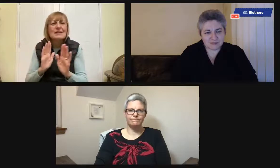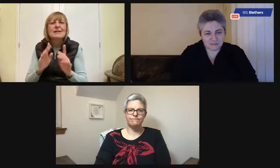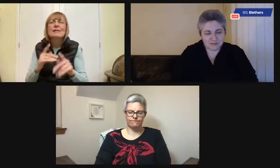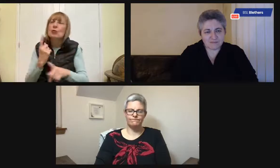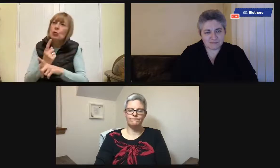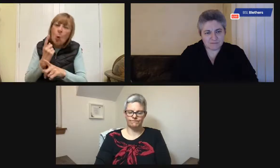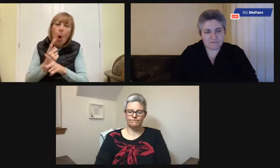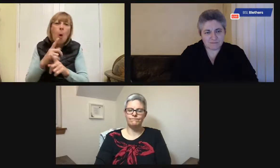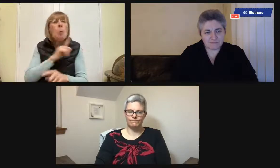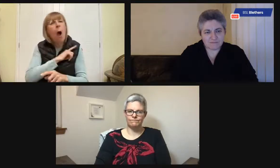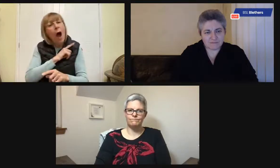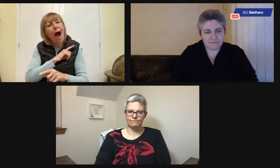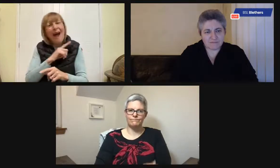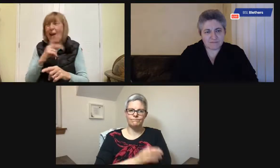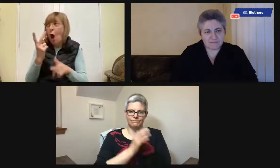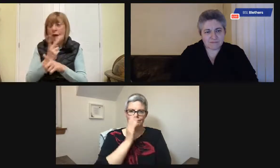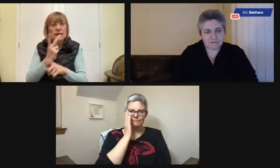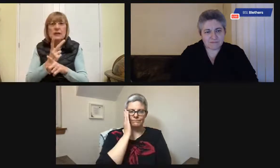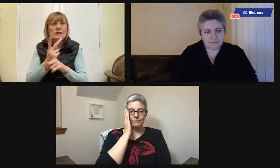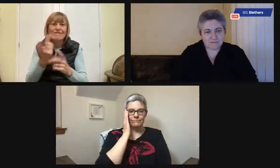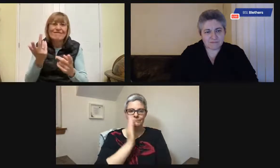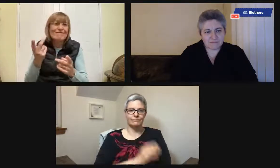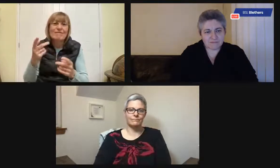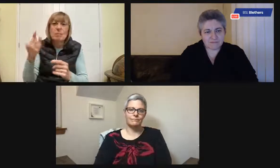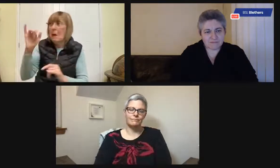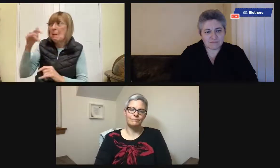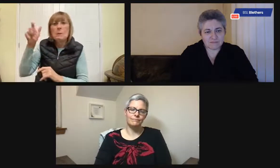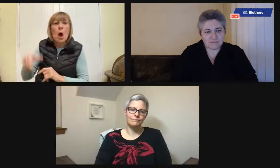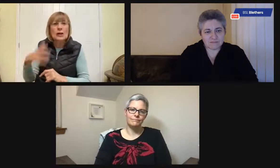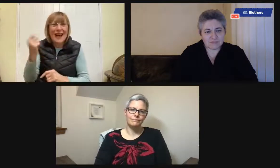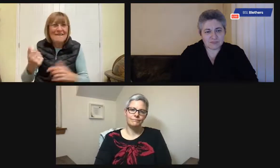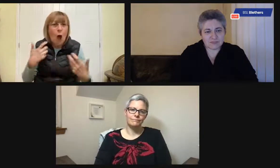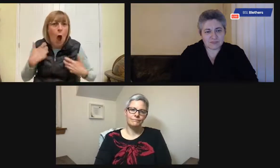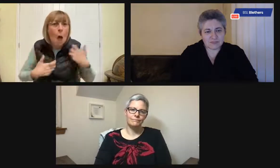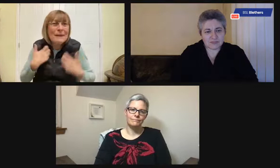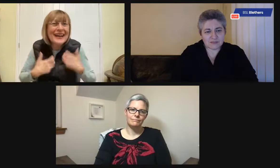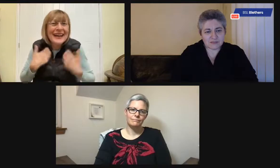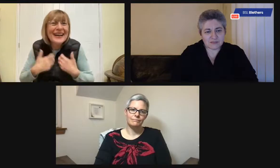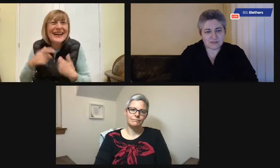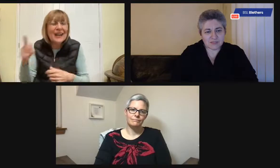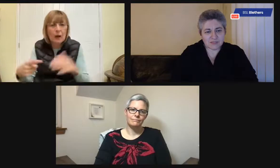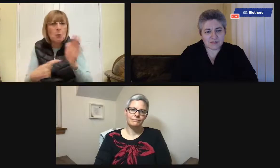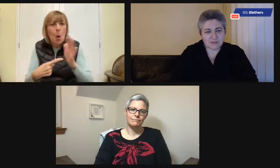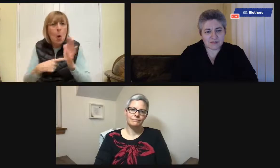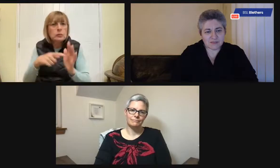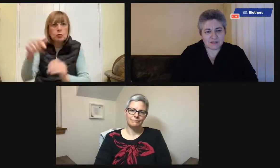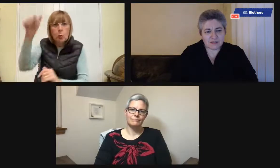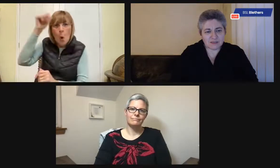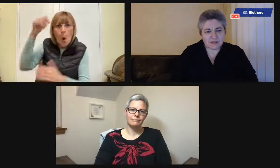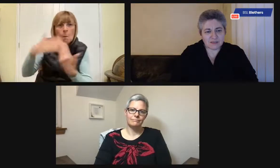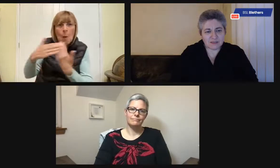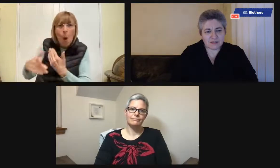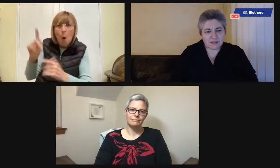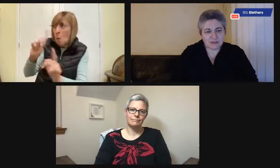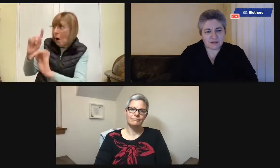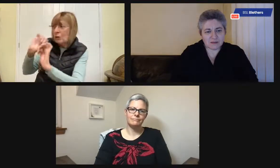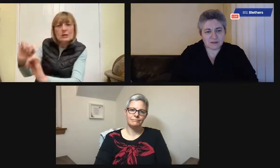that they're not left out and abandoned. And that's really important because we often see that. Often people have